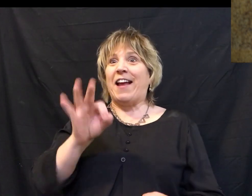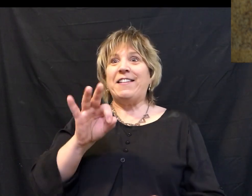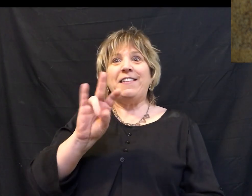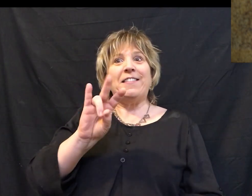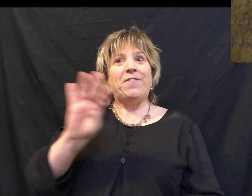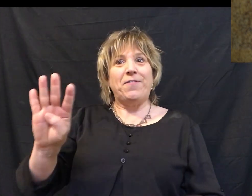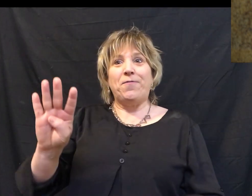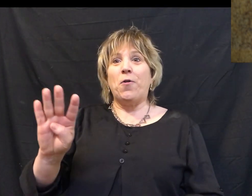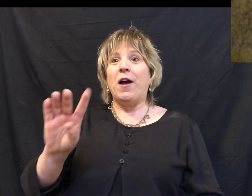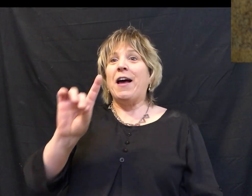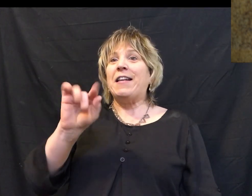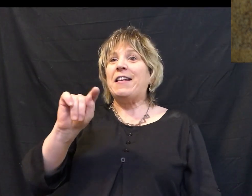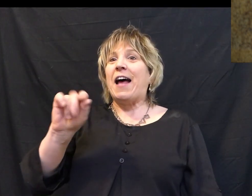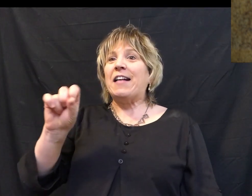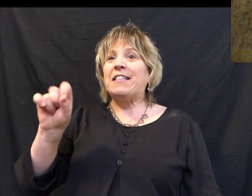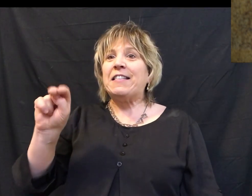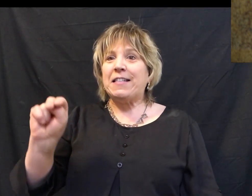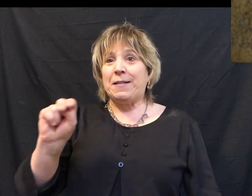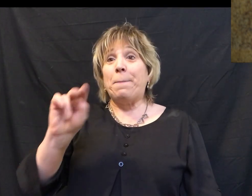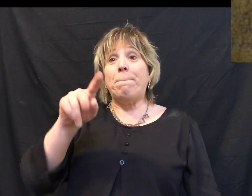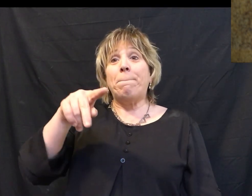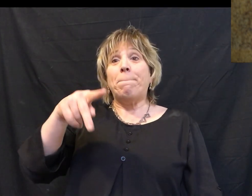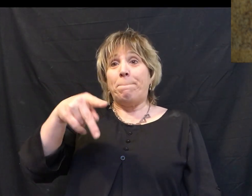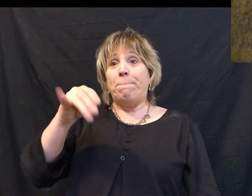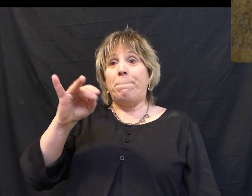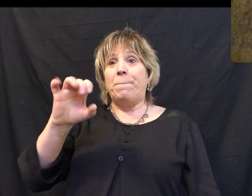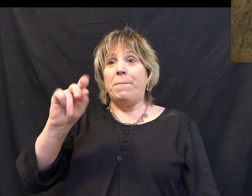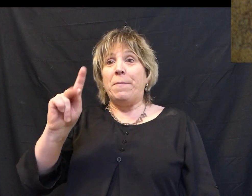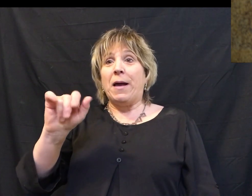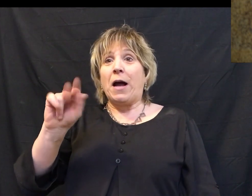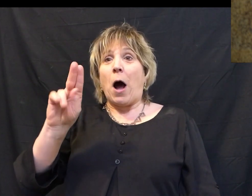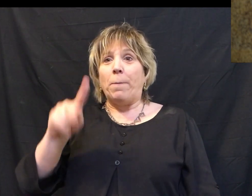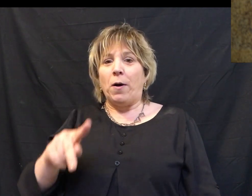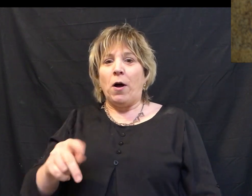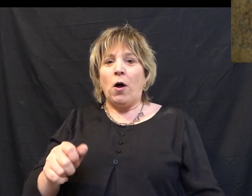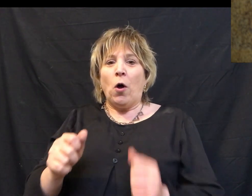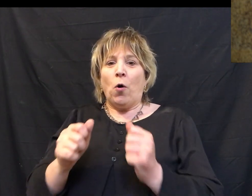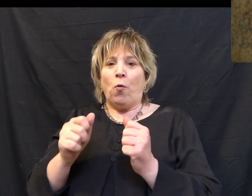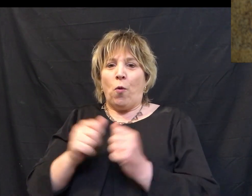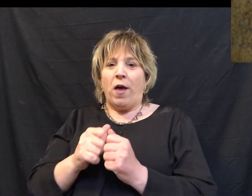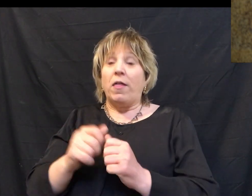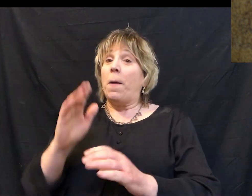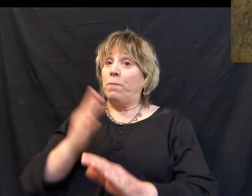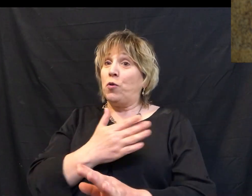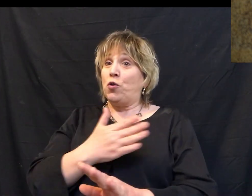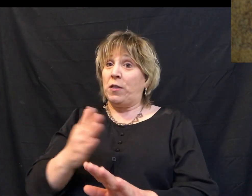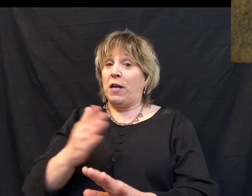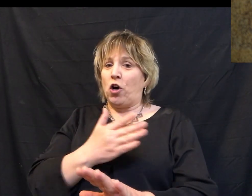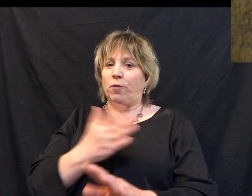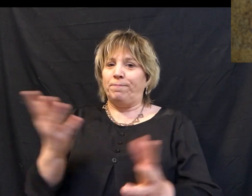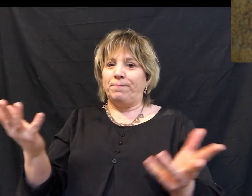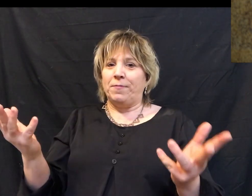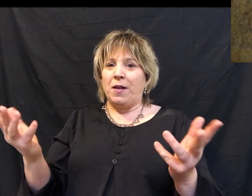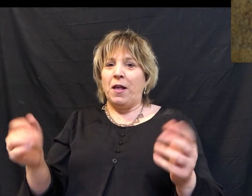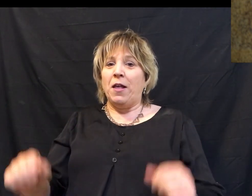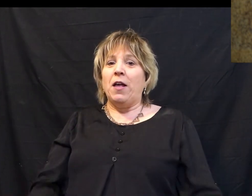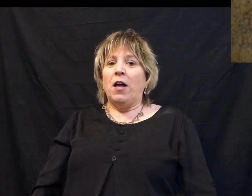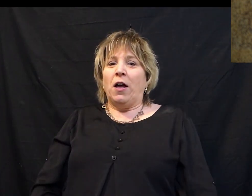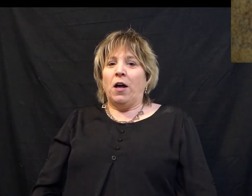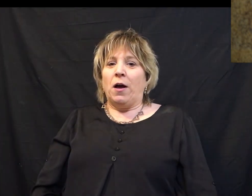1974 Datsun pickup with a musical horn. I'm not making this up and I'm not really too